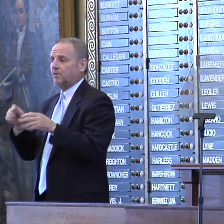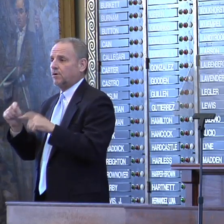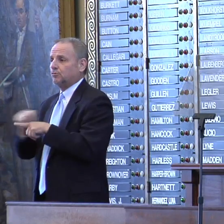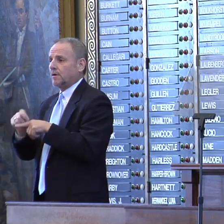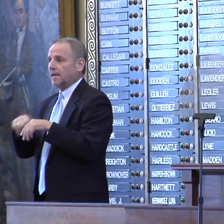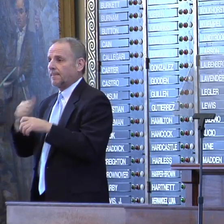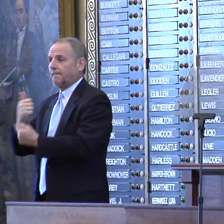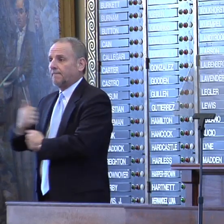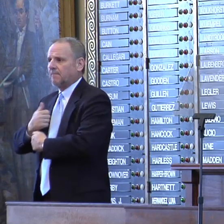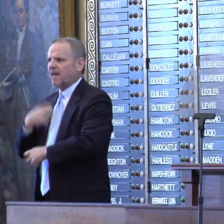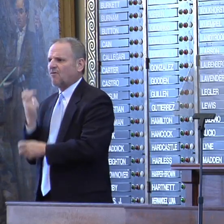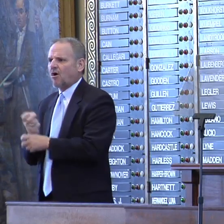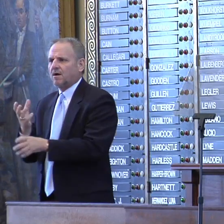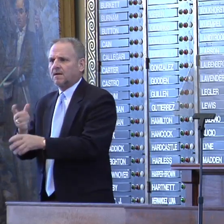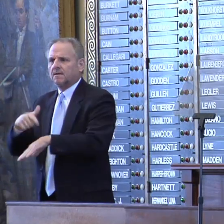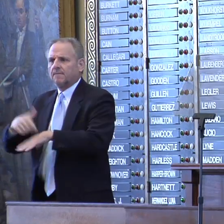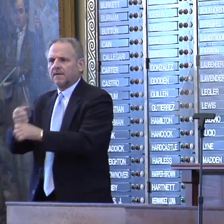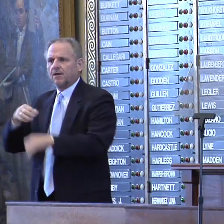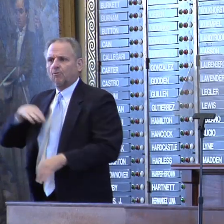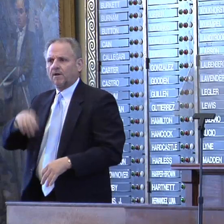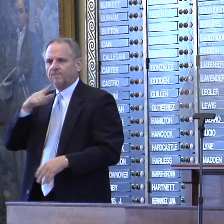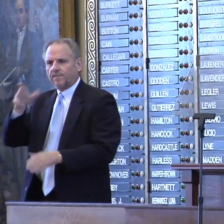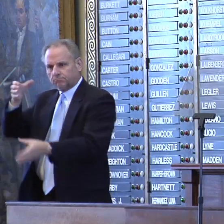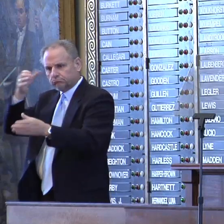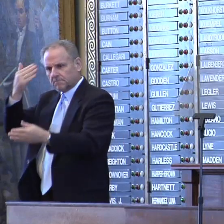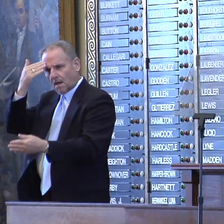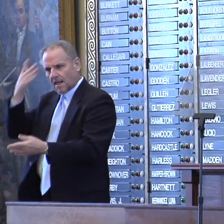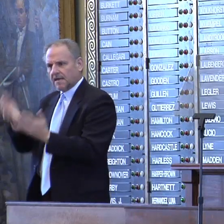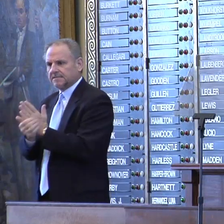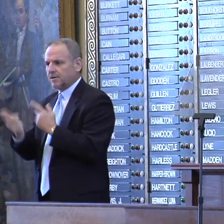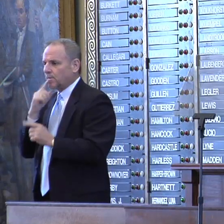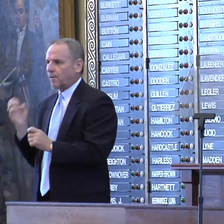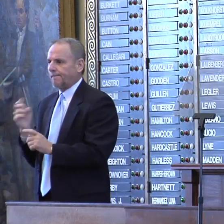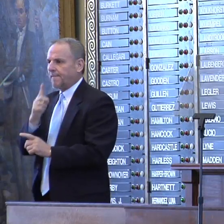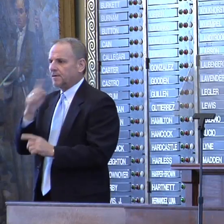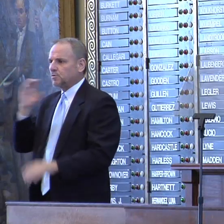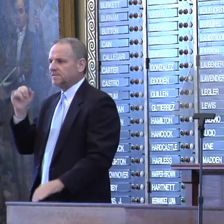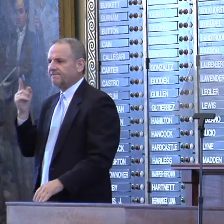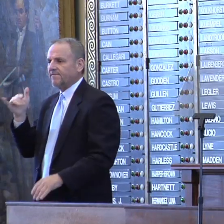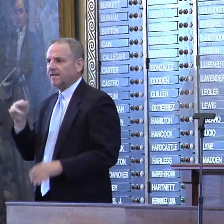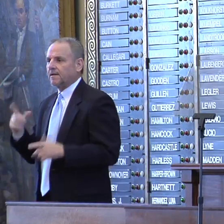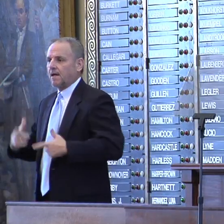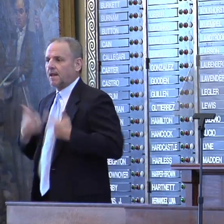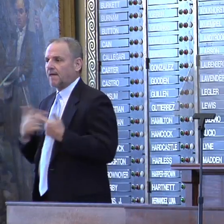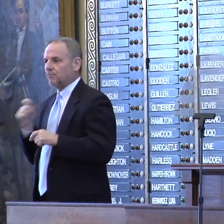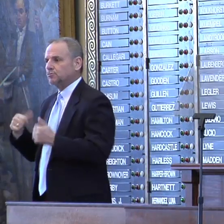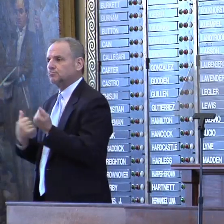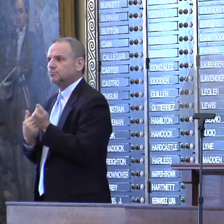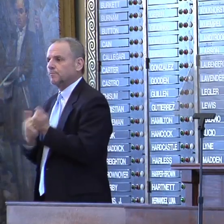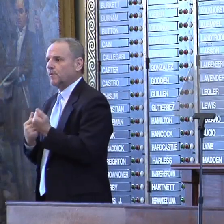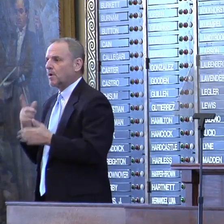but have a hard time getting credit for their knowledge and skills when they return to civilian life. We should support what